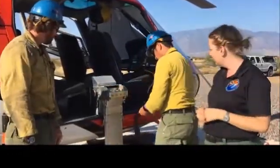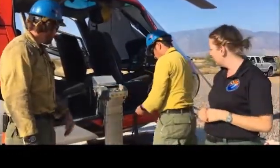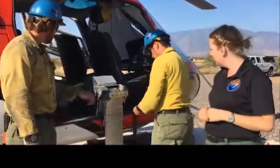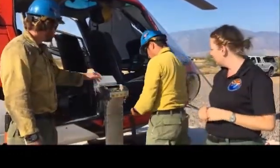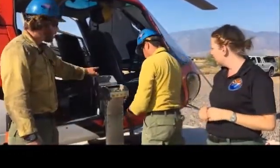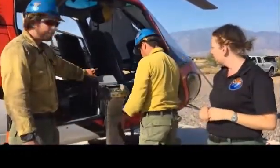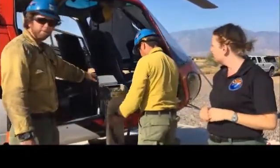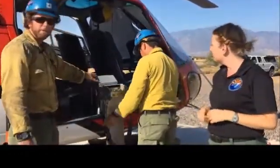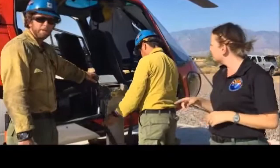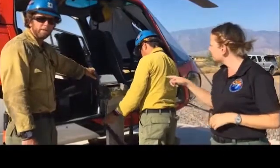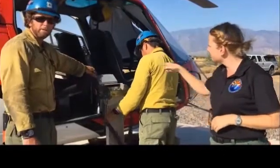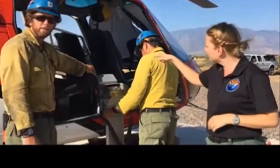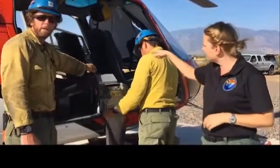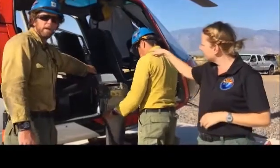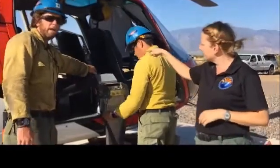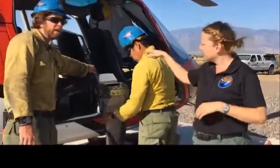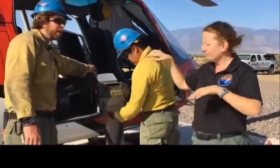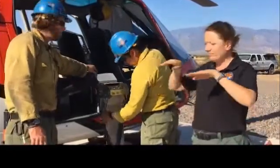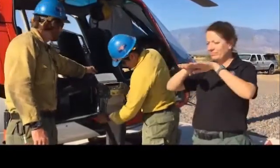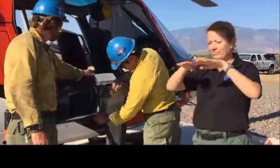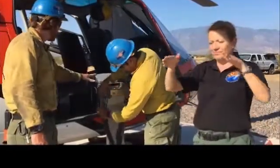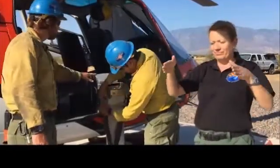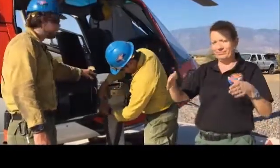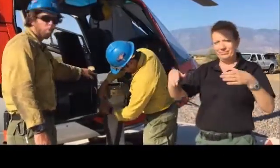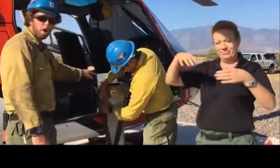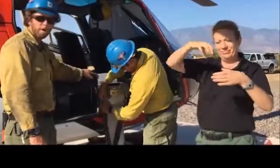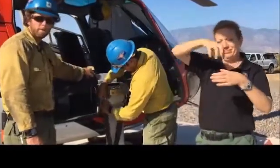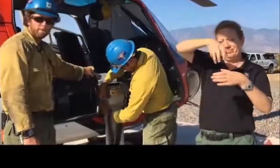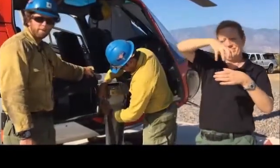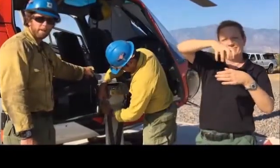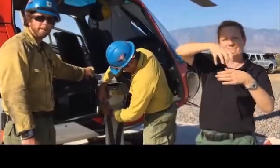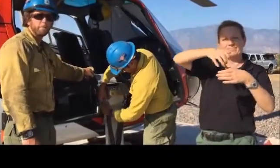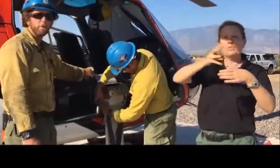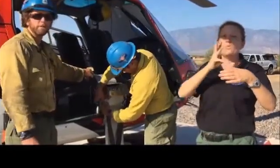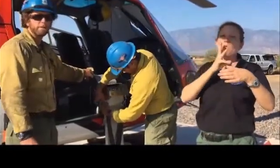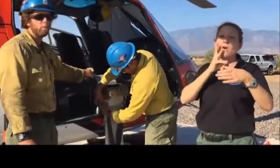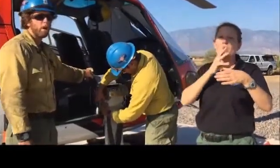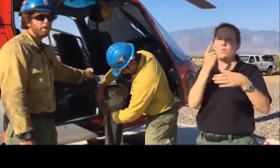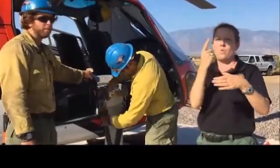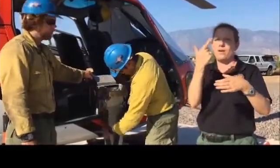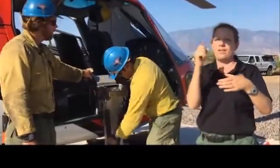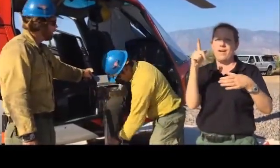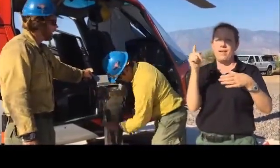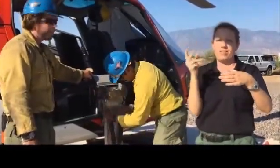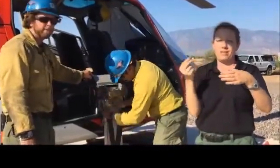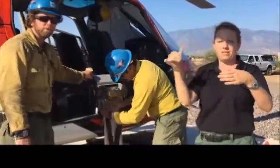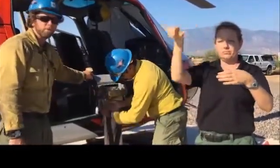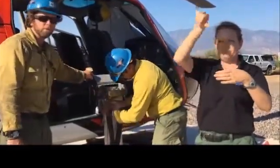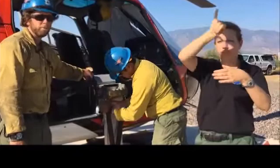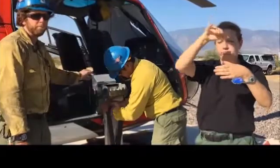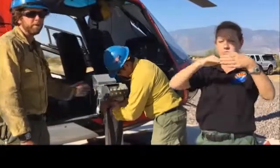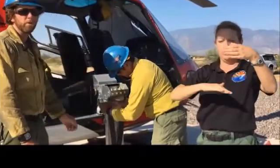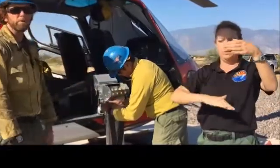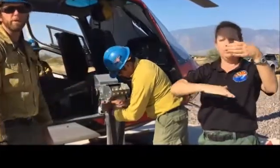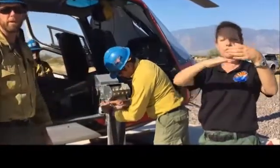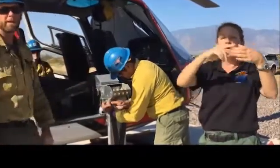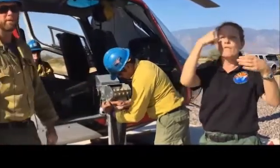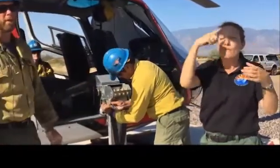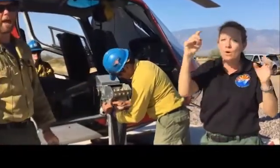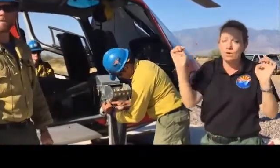On top of the machine, there's a gallon of water. It's emergency water, and it's to be used in case of a hang